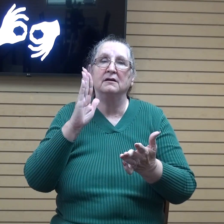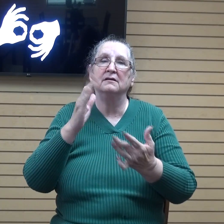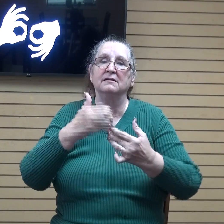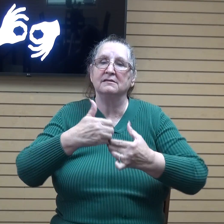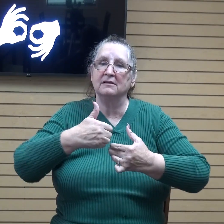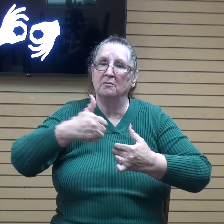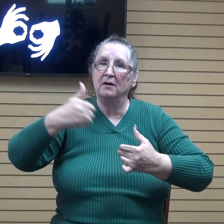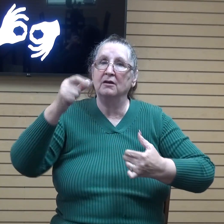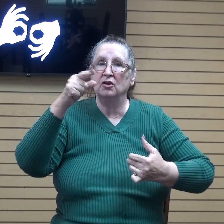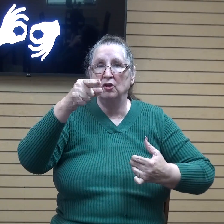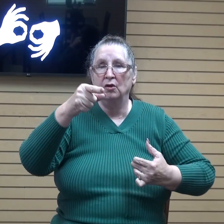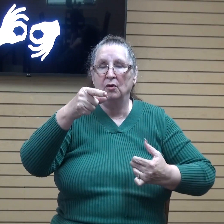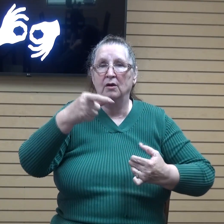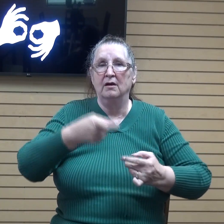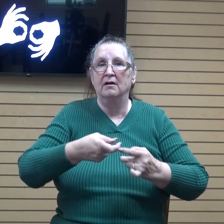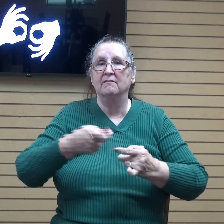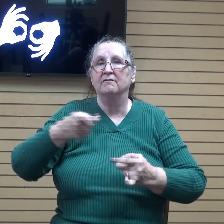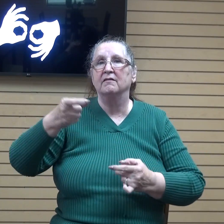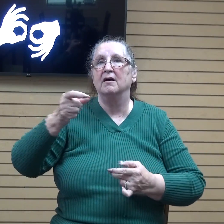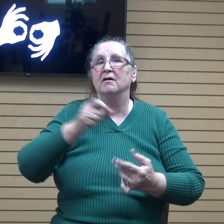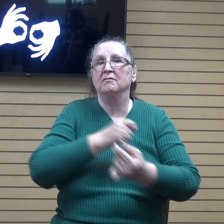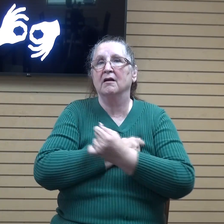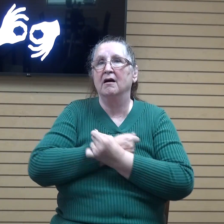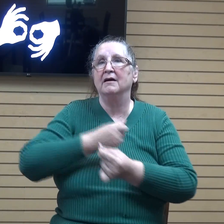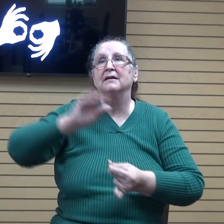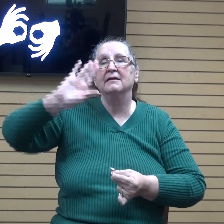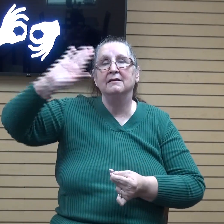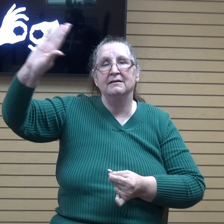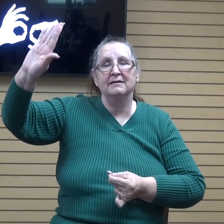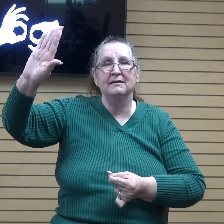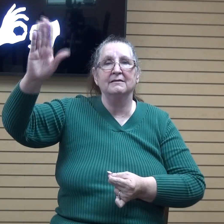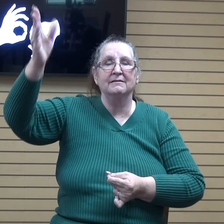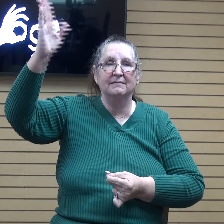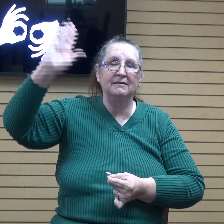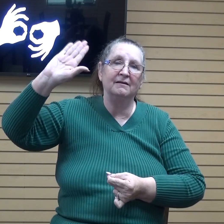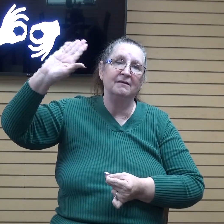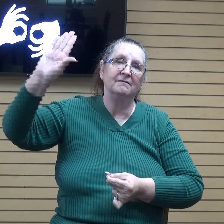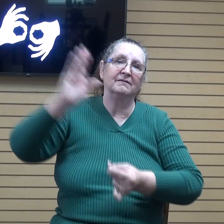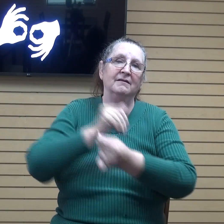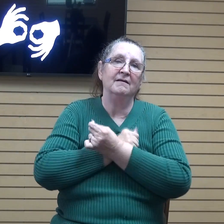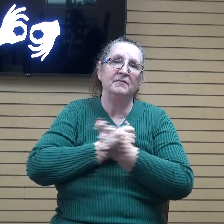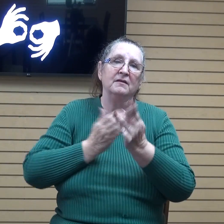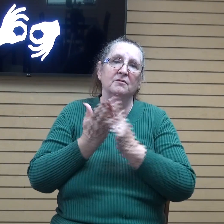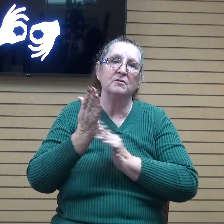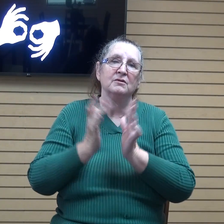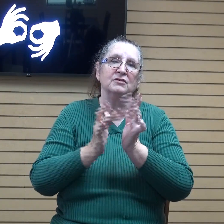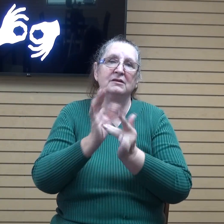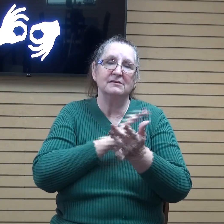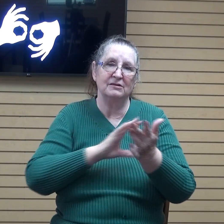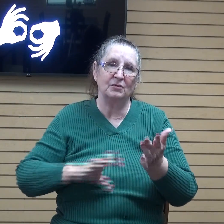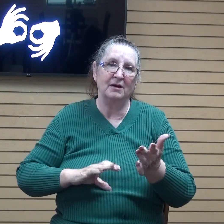you from the love of god which is in christ jesus our lord